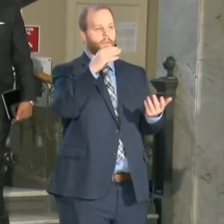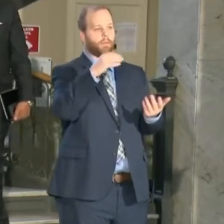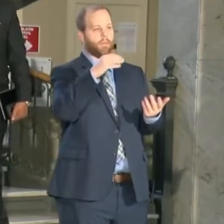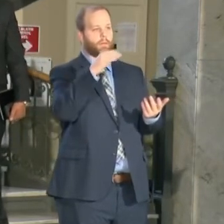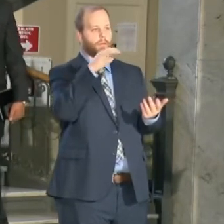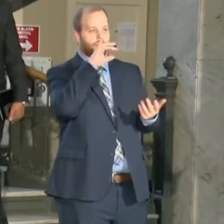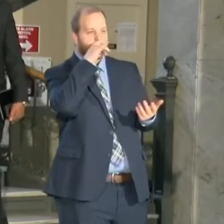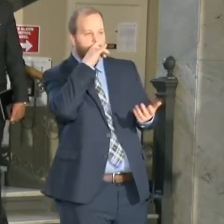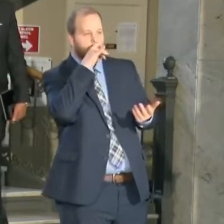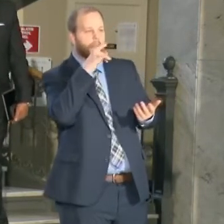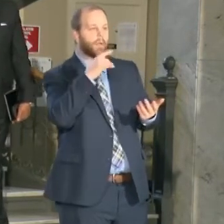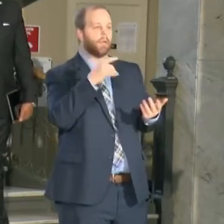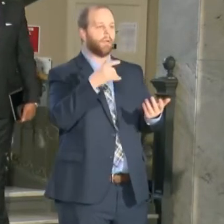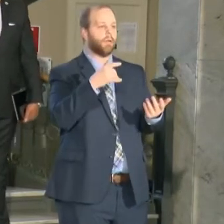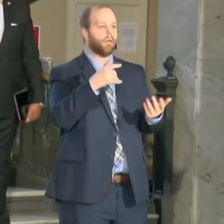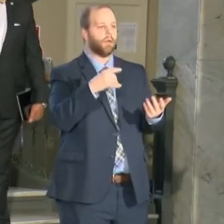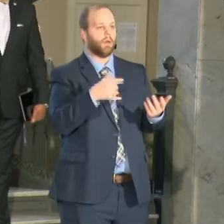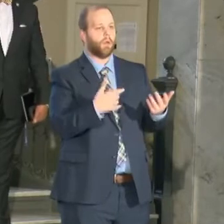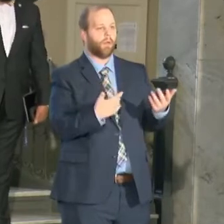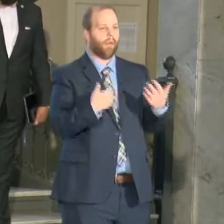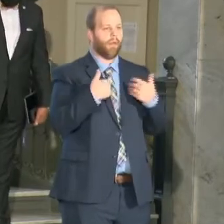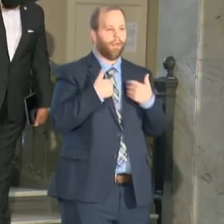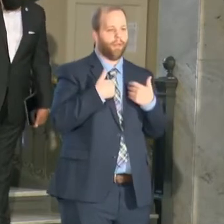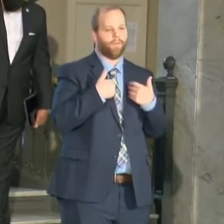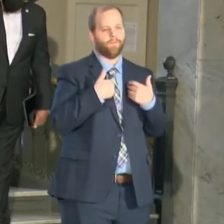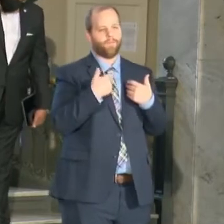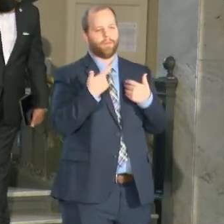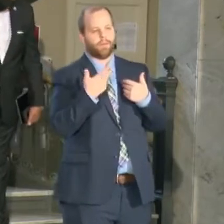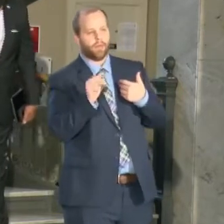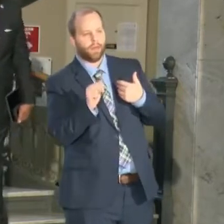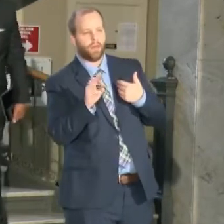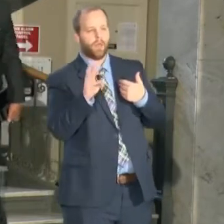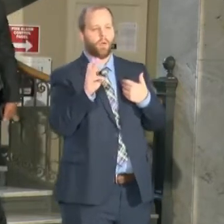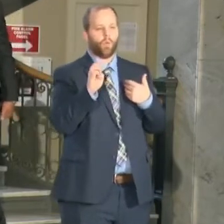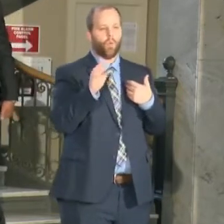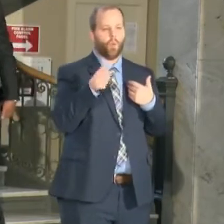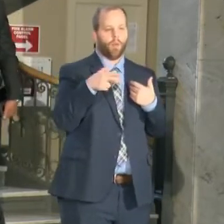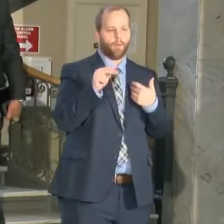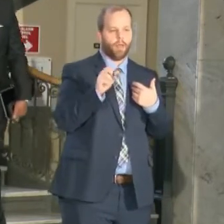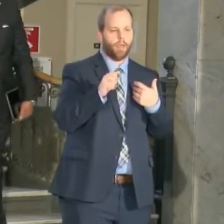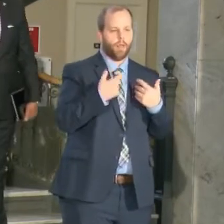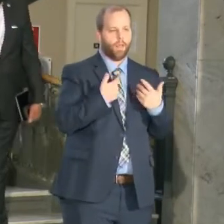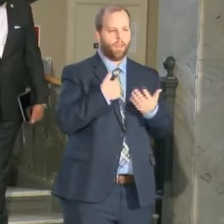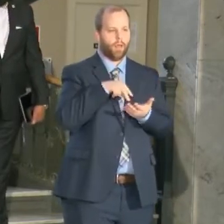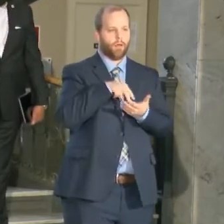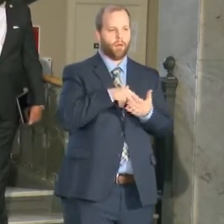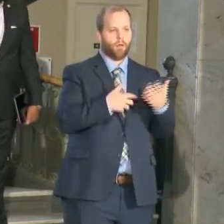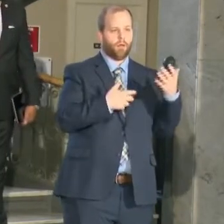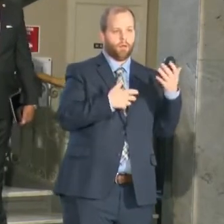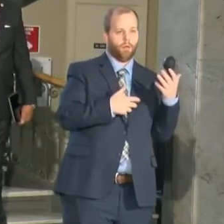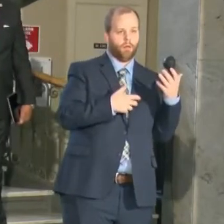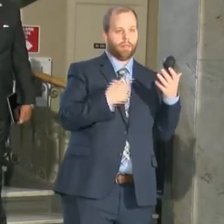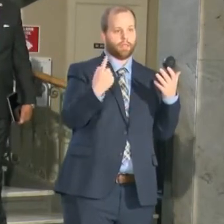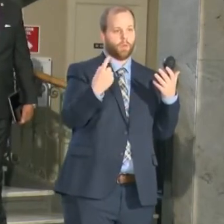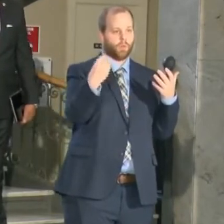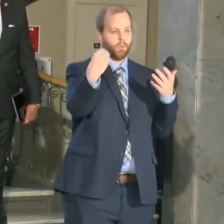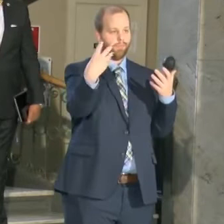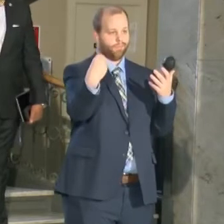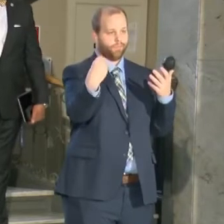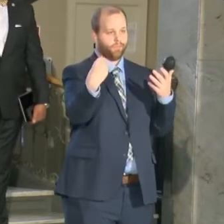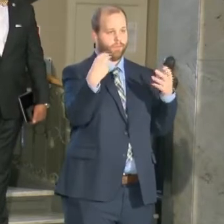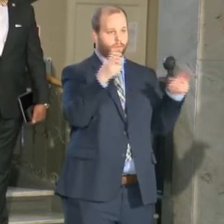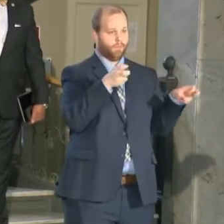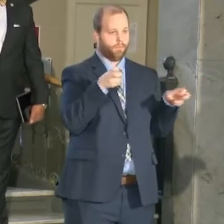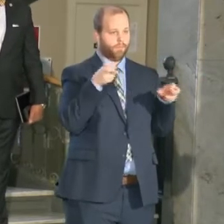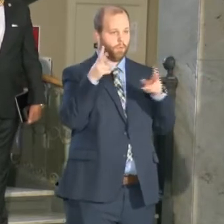with money or they make they say certain things. So these are things that we're doing. Also, there's been a recent announcement of two part-time social workers that